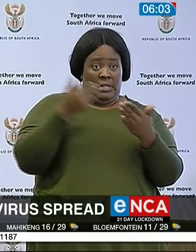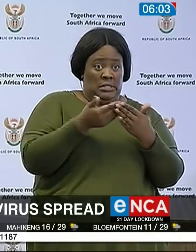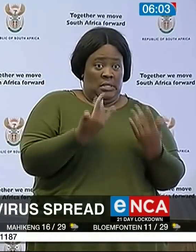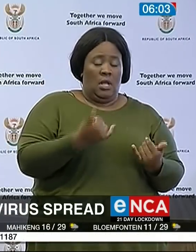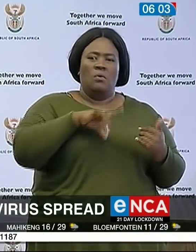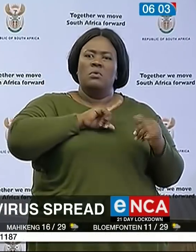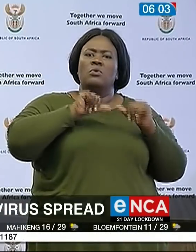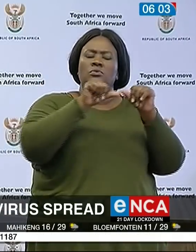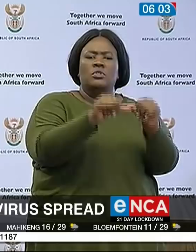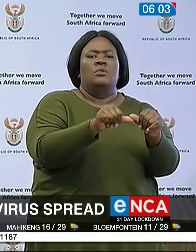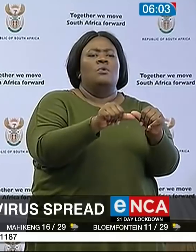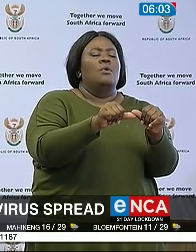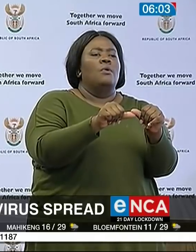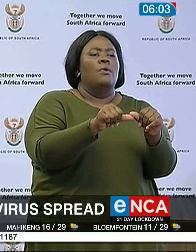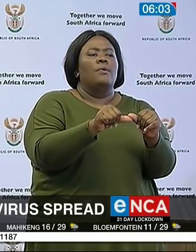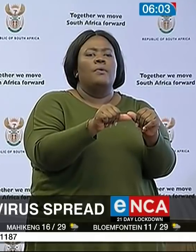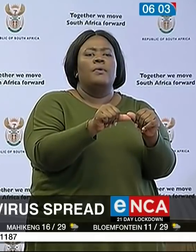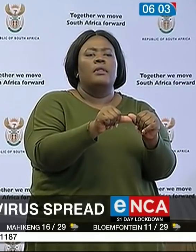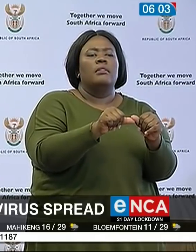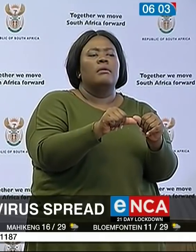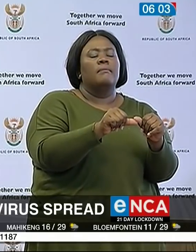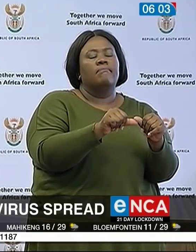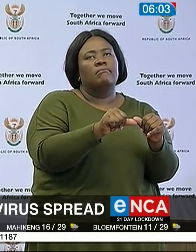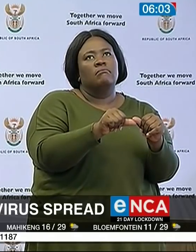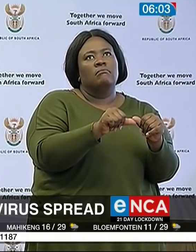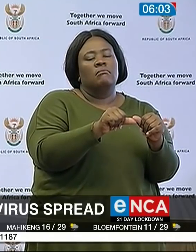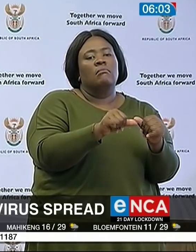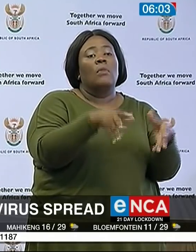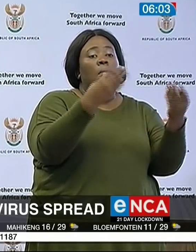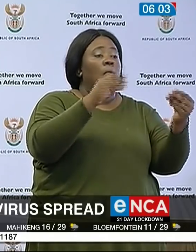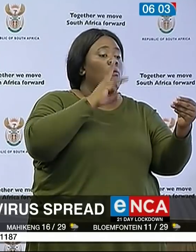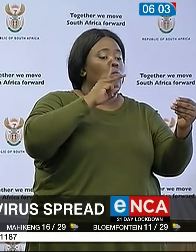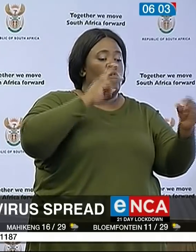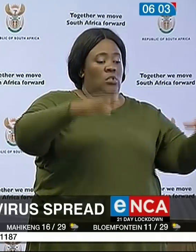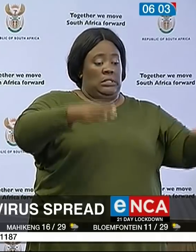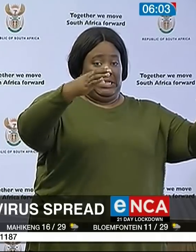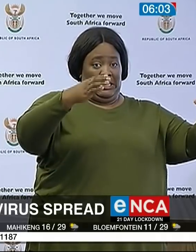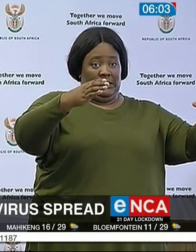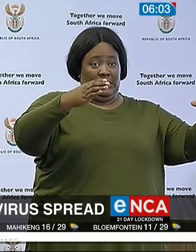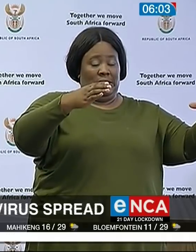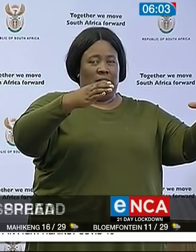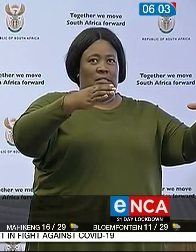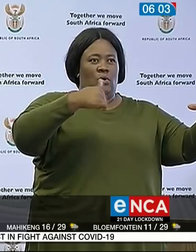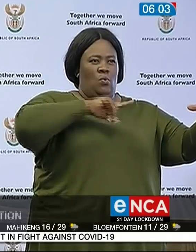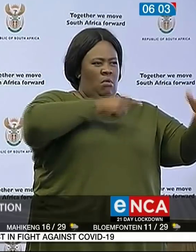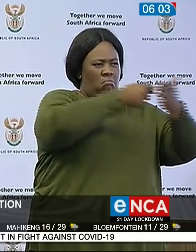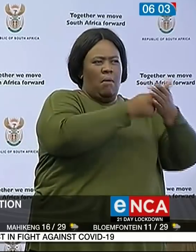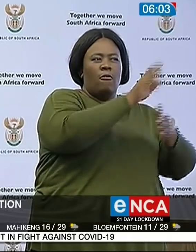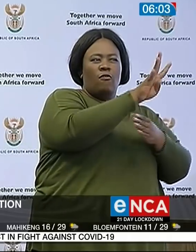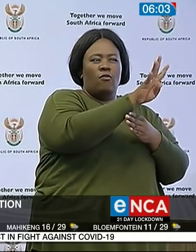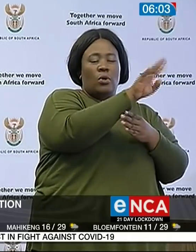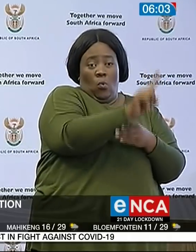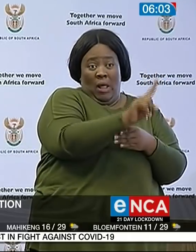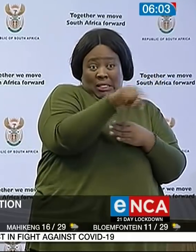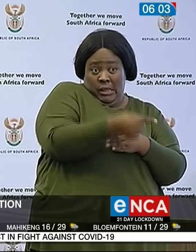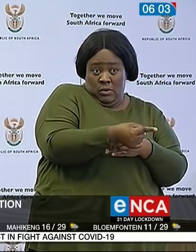ahead with procuring water tanks and we've procured 41,000